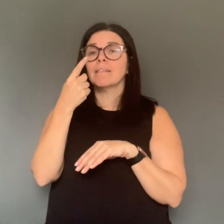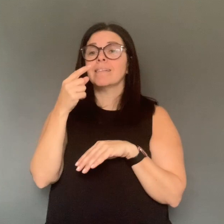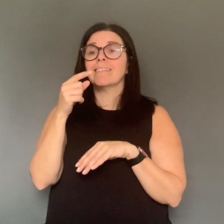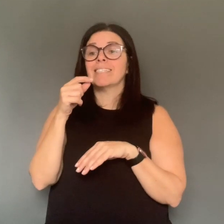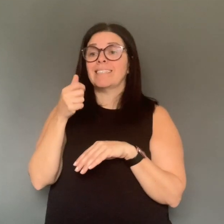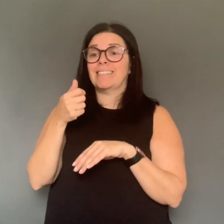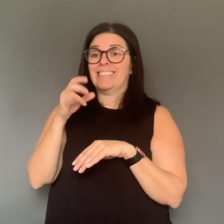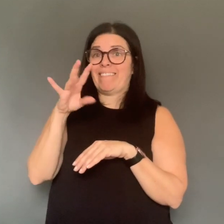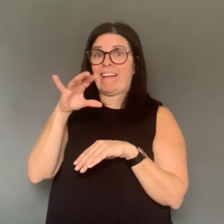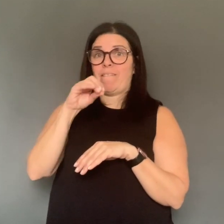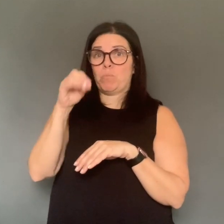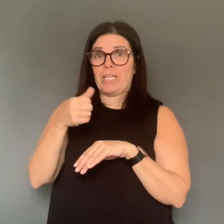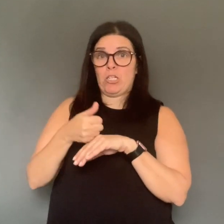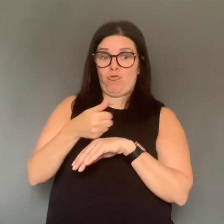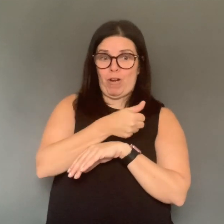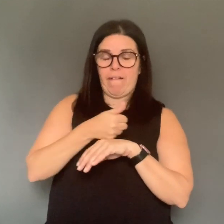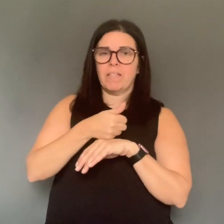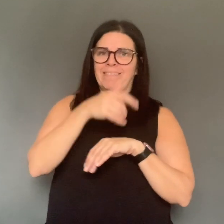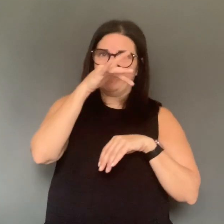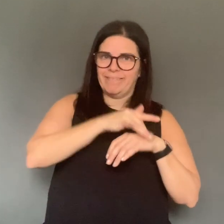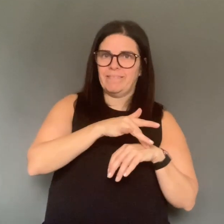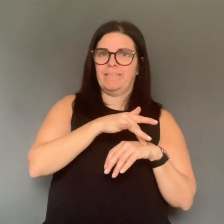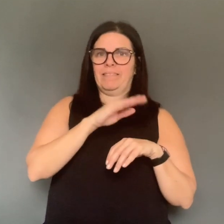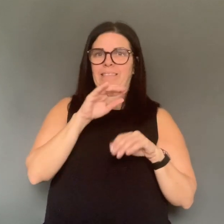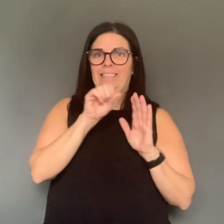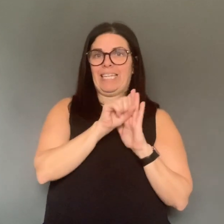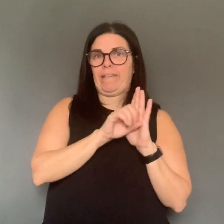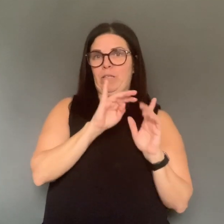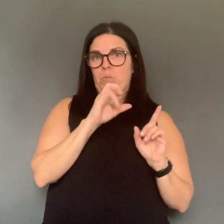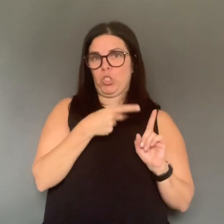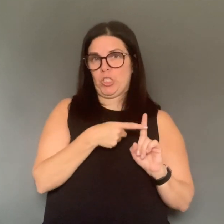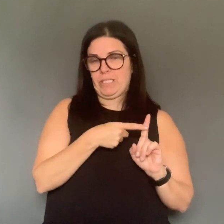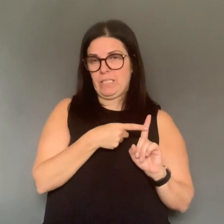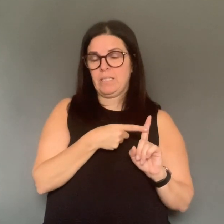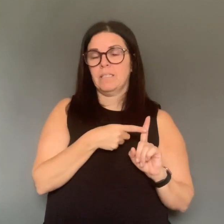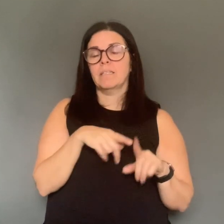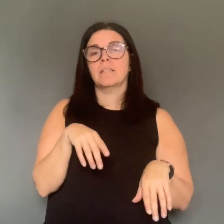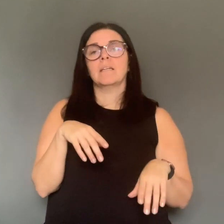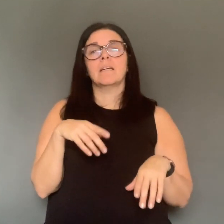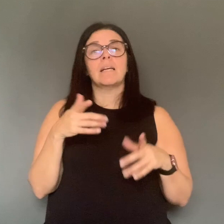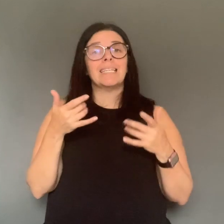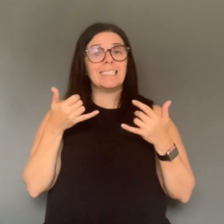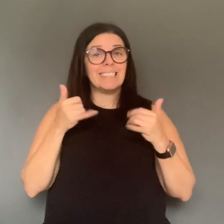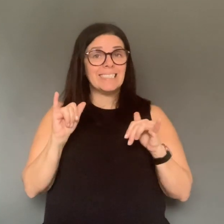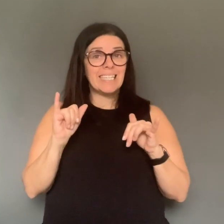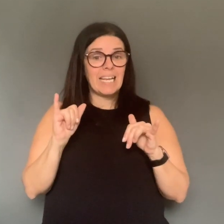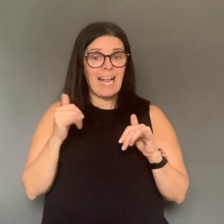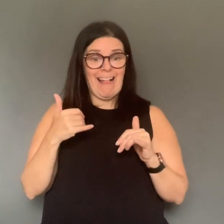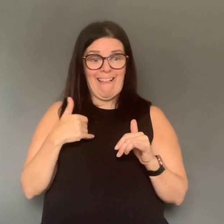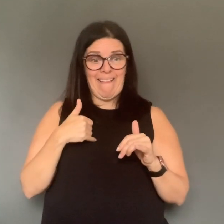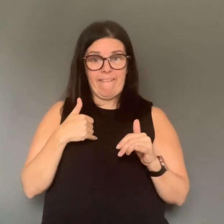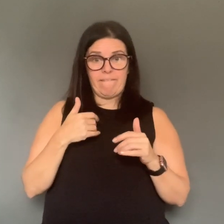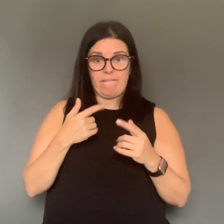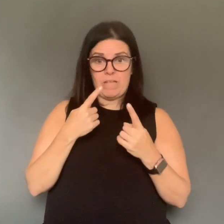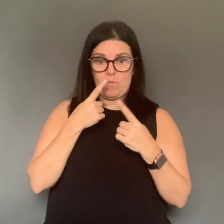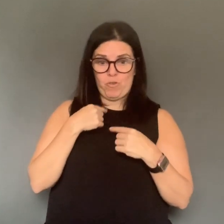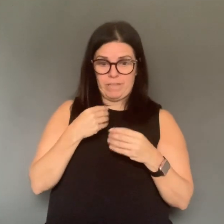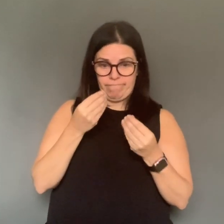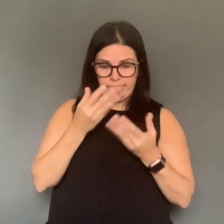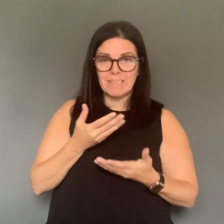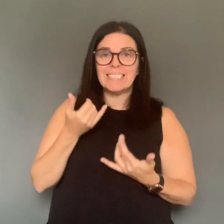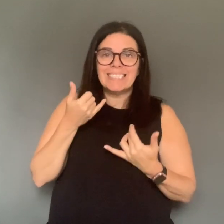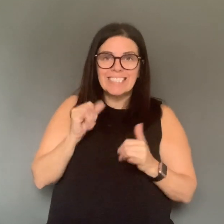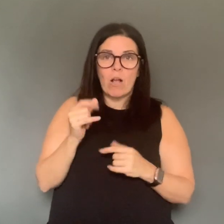of those healthcare workers for doing the job that they're doing. I think they're doing an excellent job. This is what they're trained for. This is what they're passionate about.